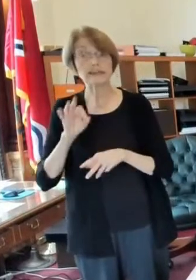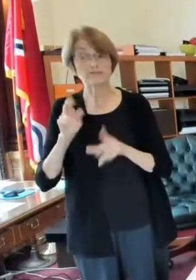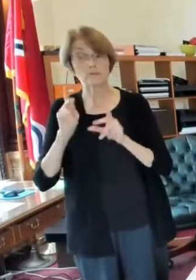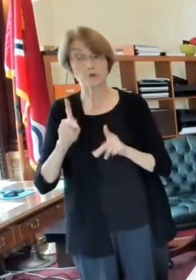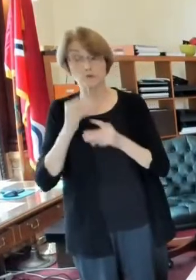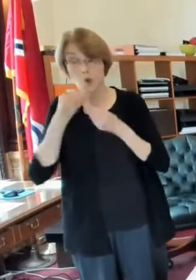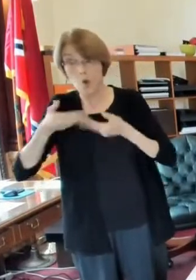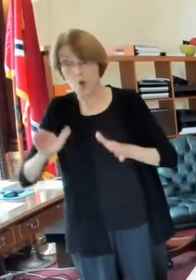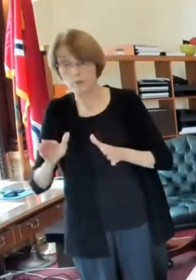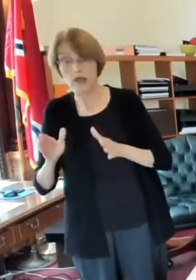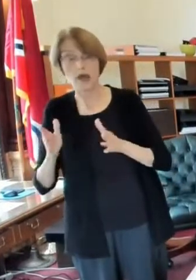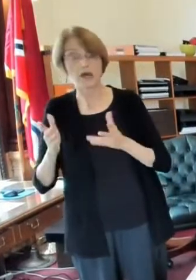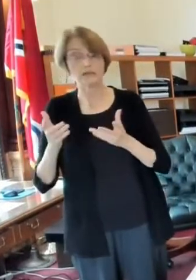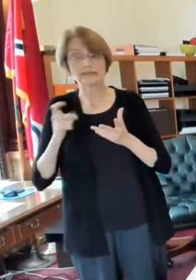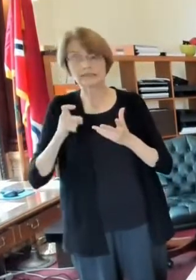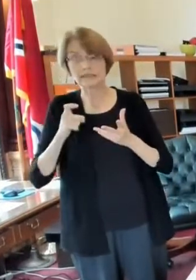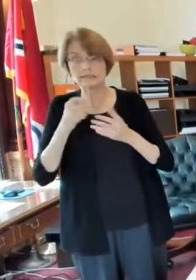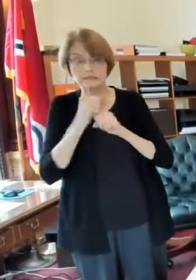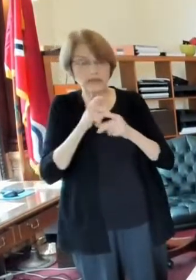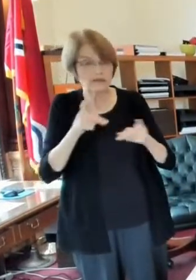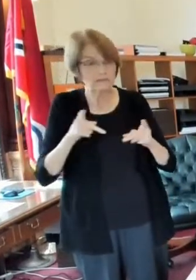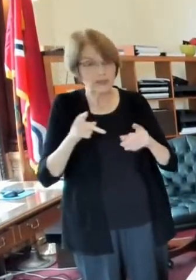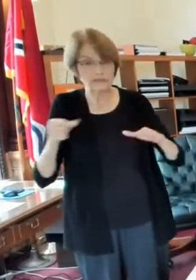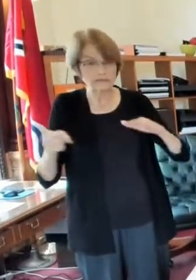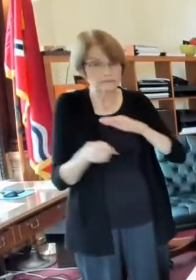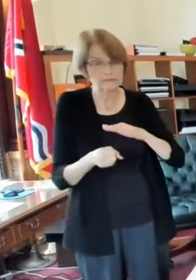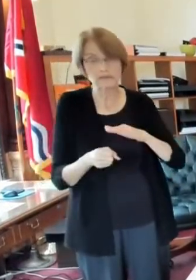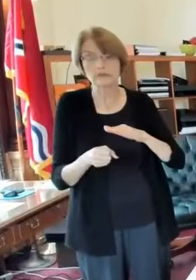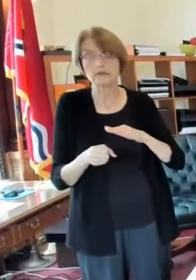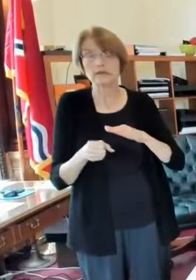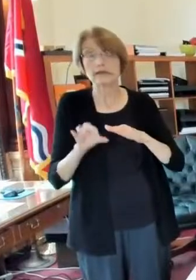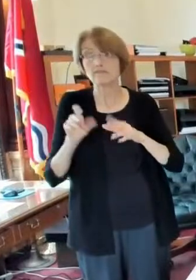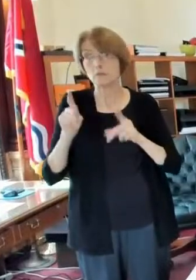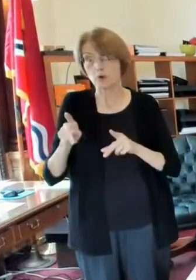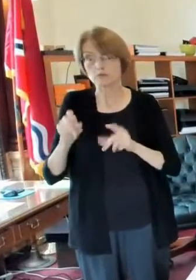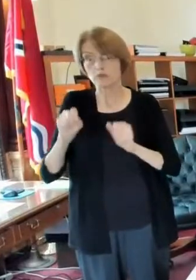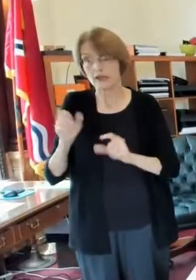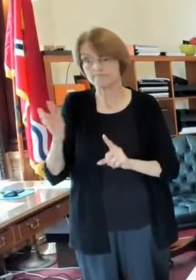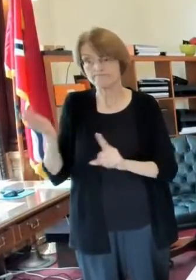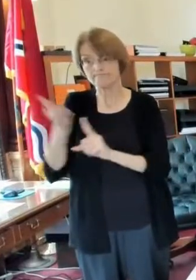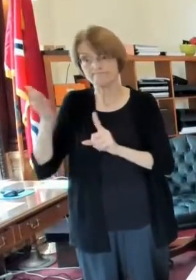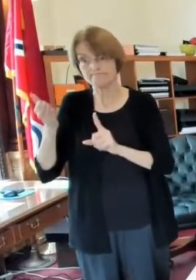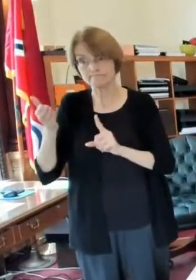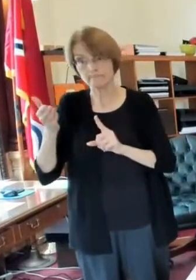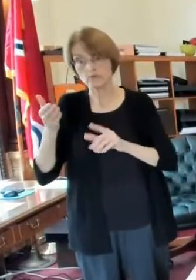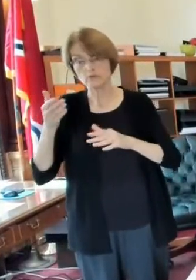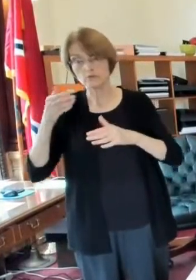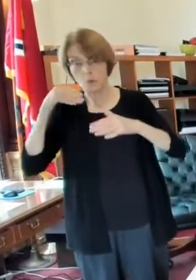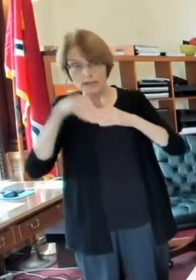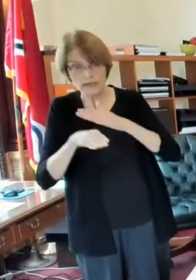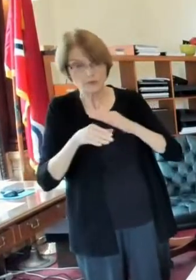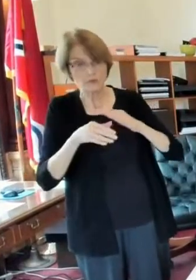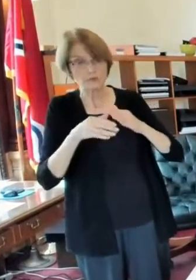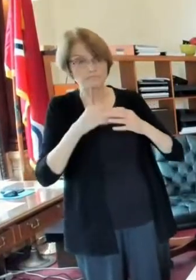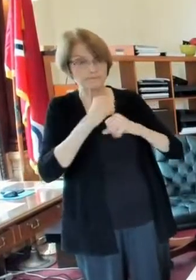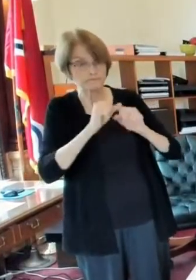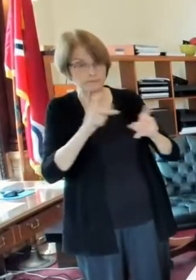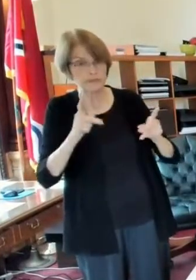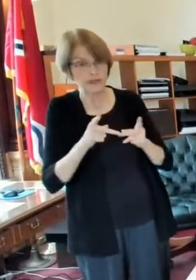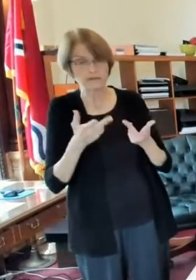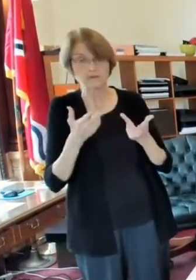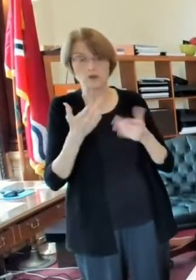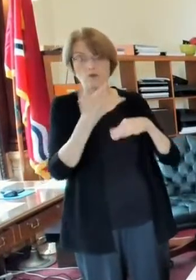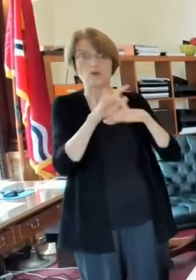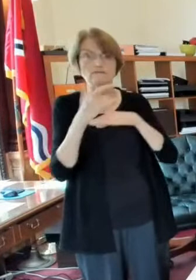or anyone who we can persuade to go into shelter that is available to them in addition all of